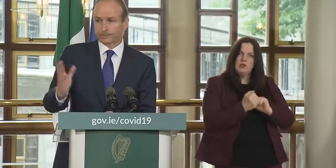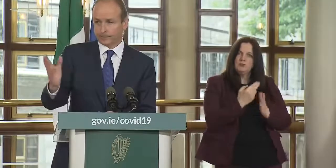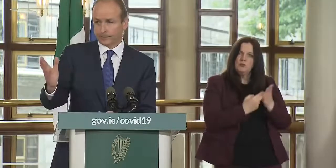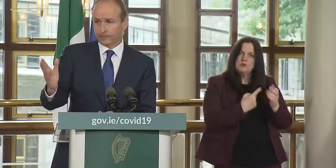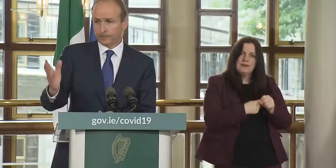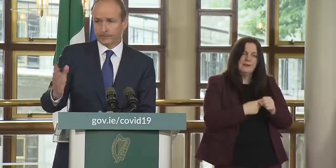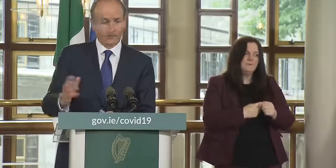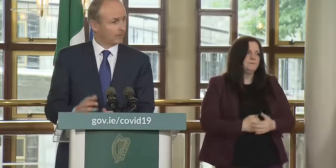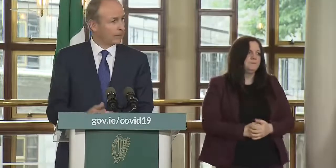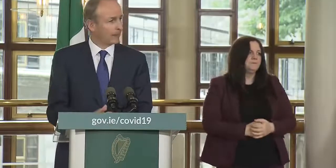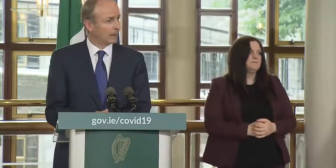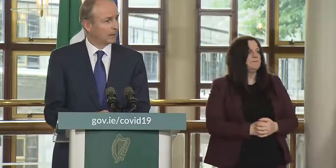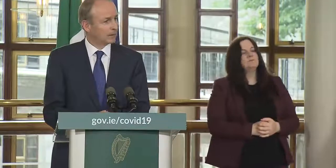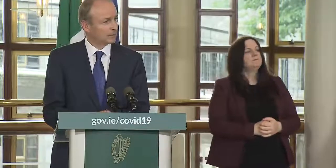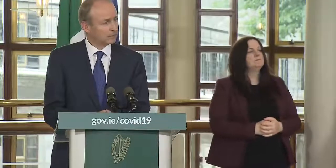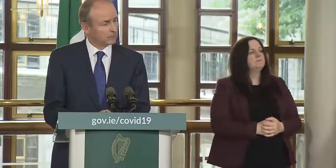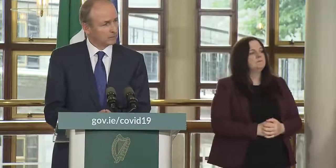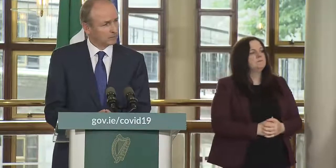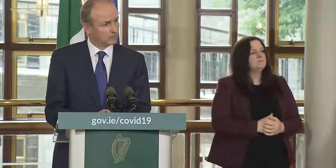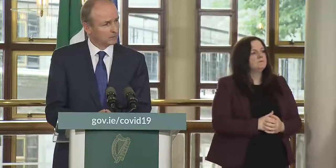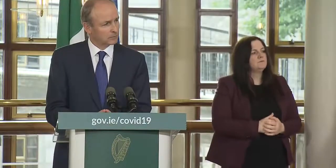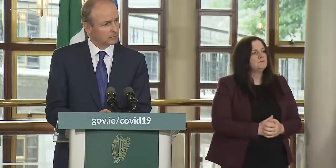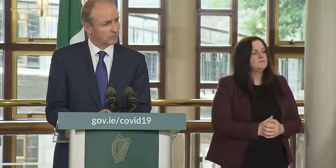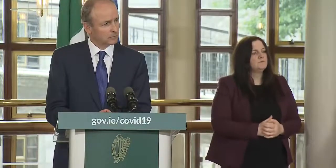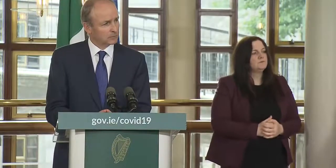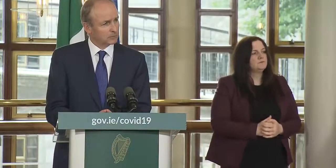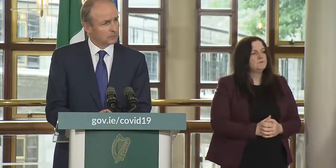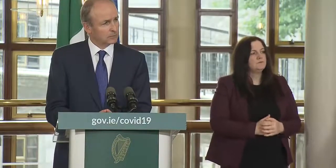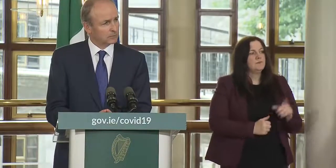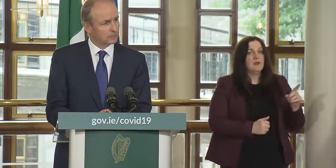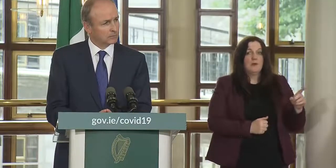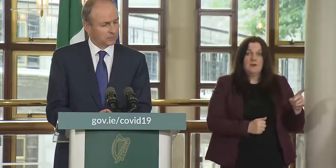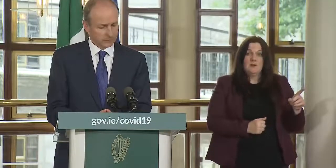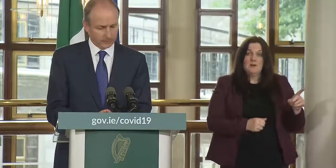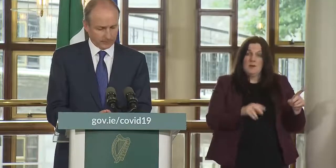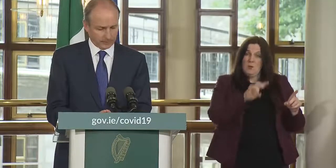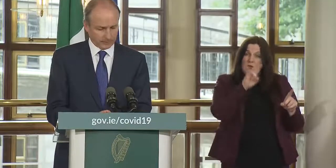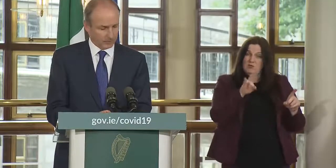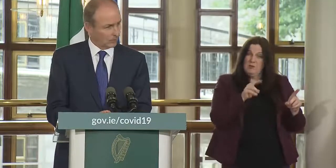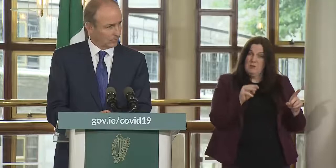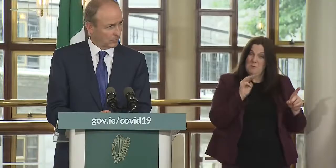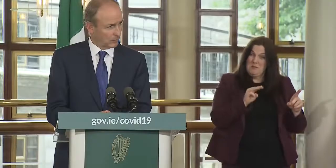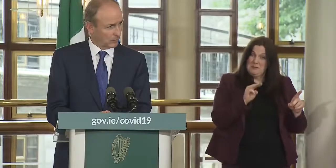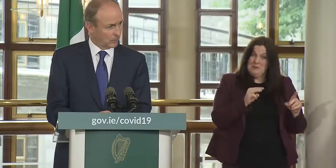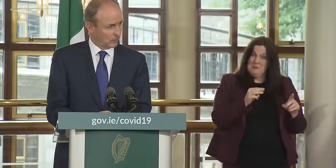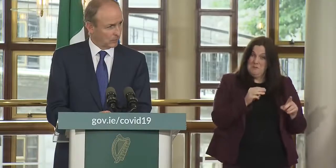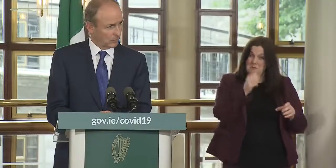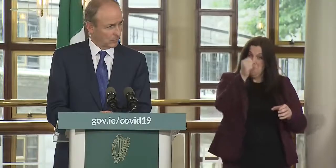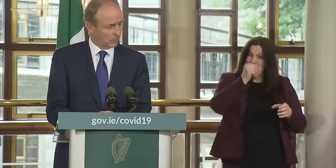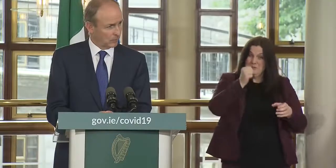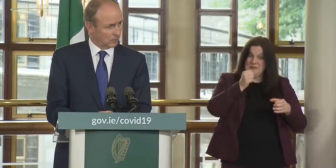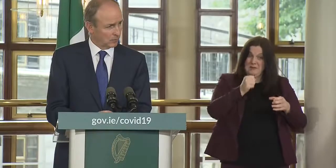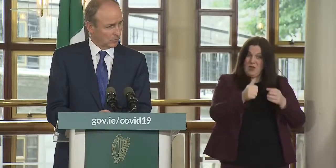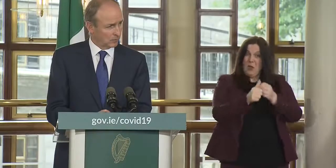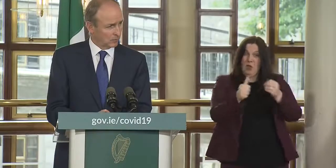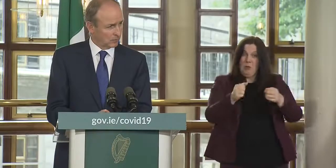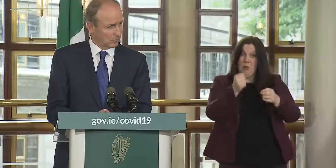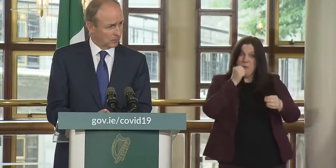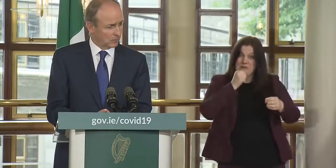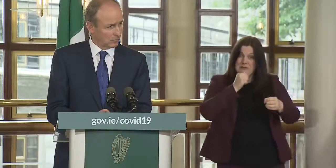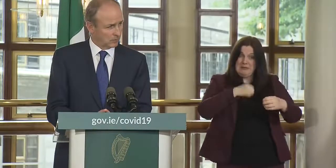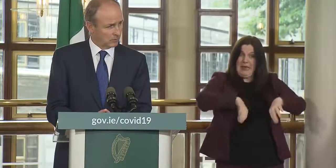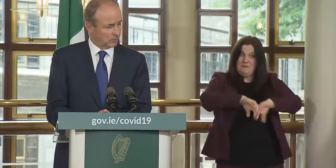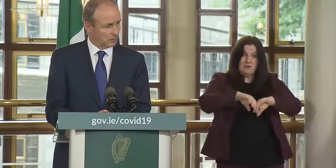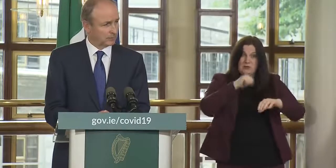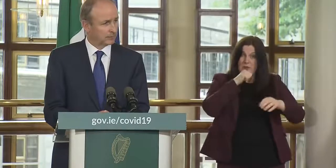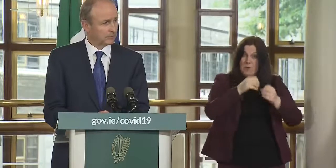uh t-shirt does that mean there's a possibility that the that the remaining polls will not be reopening on july 20th um and